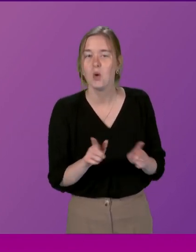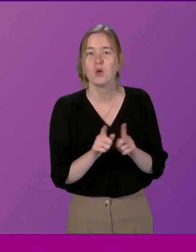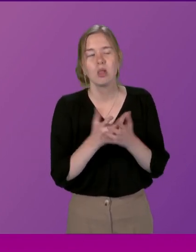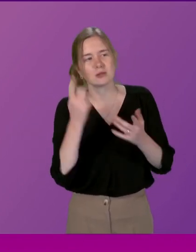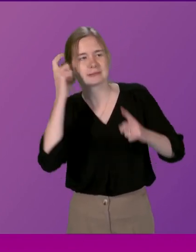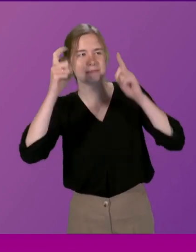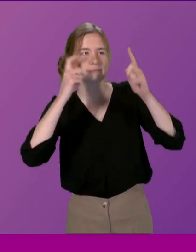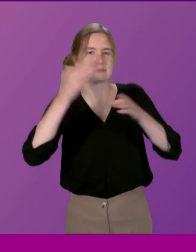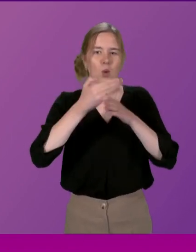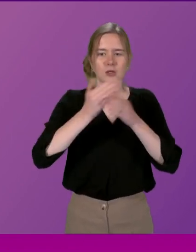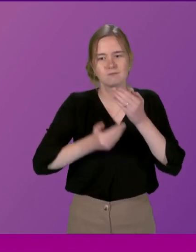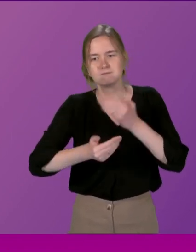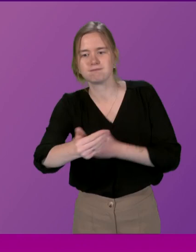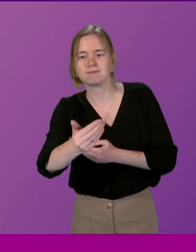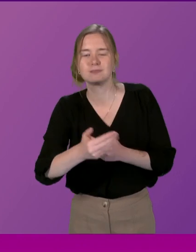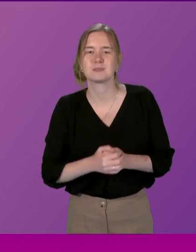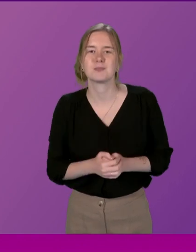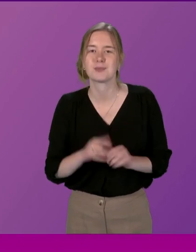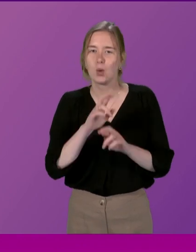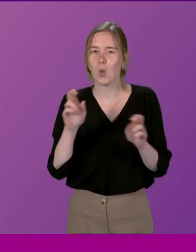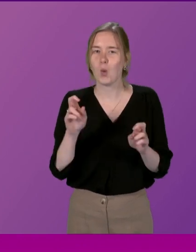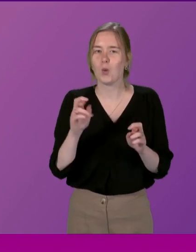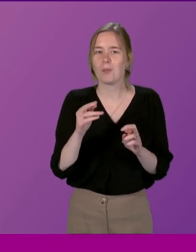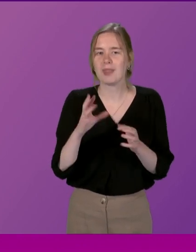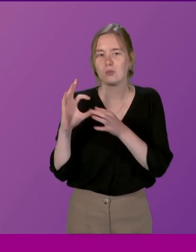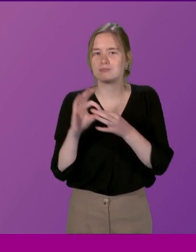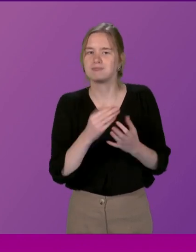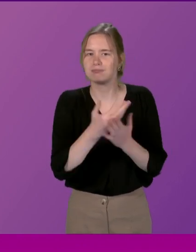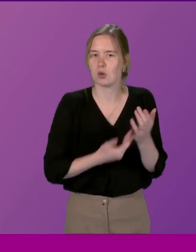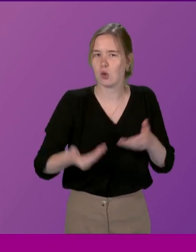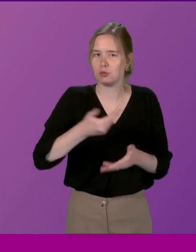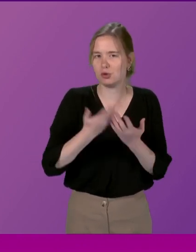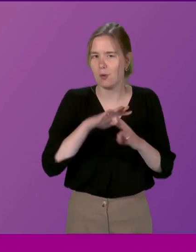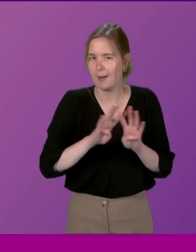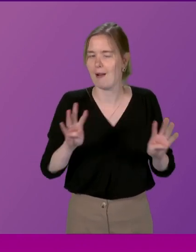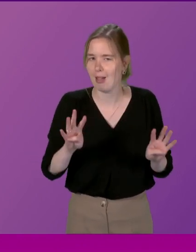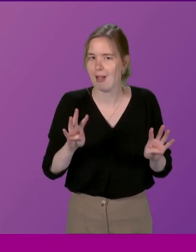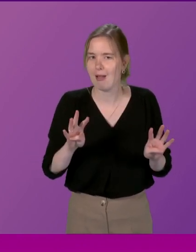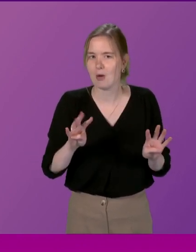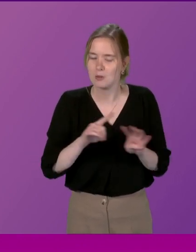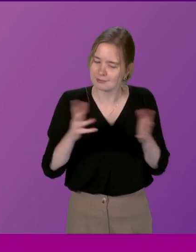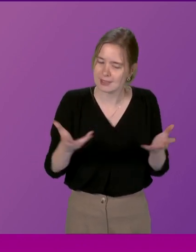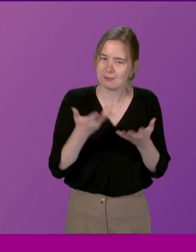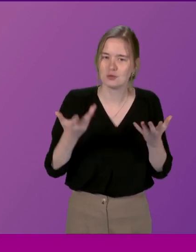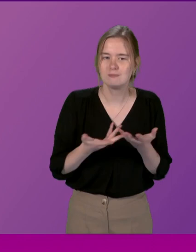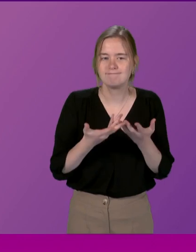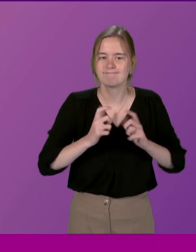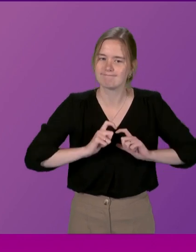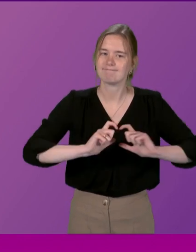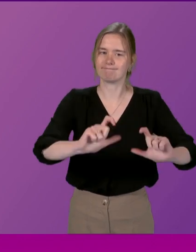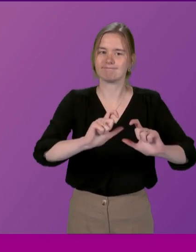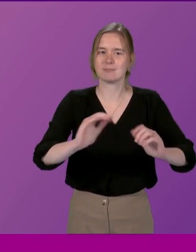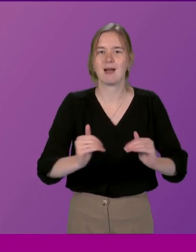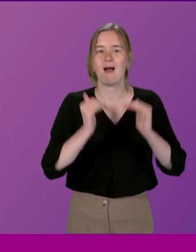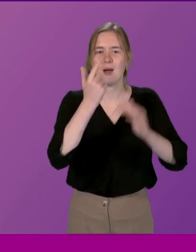innovative work underway We hope that this report and the contribution the citizen panel has made Will serve to push that work forward and give it a